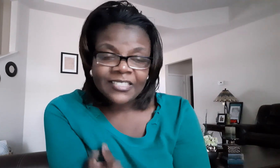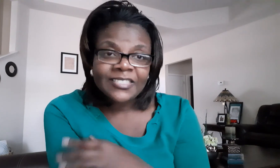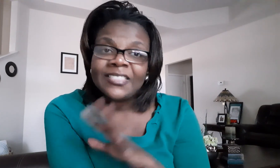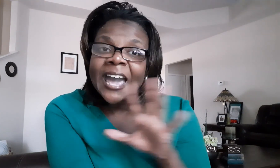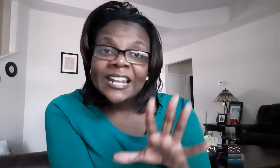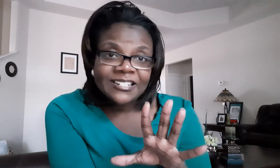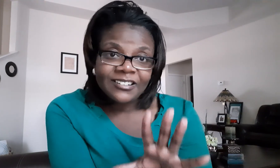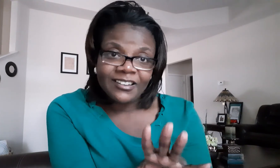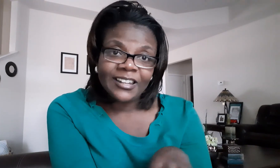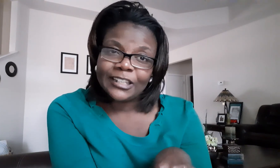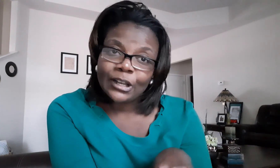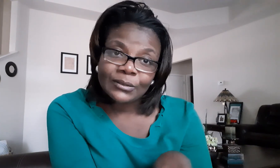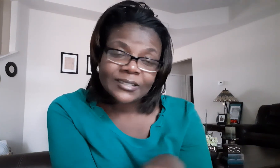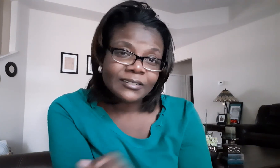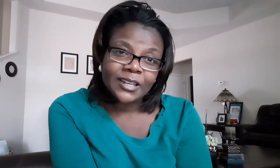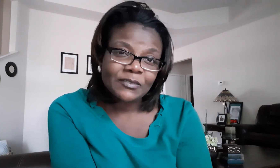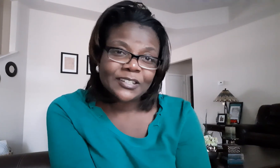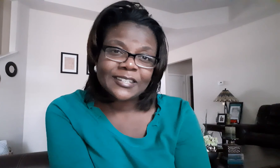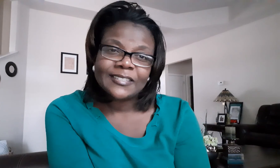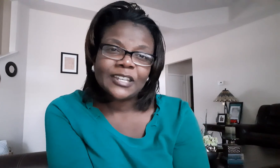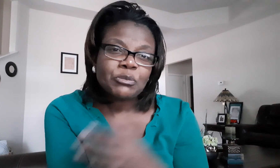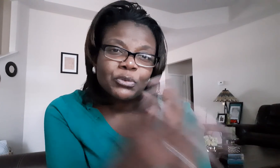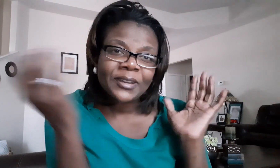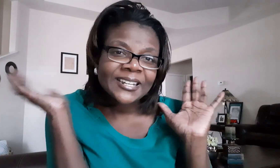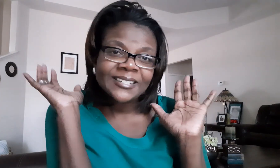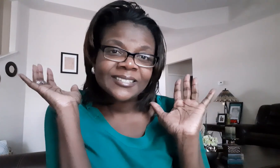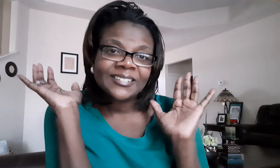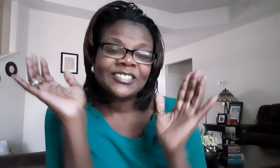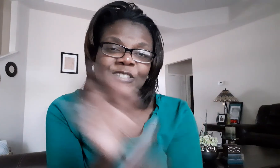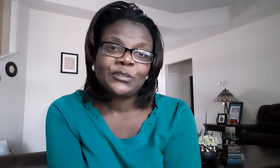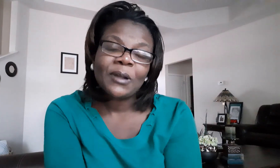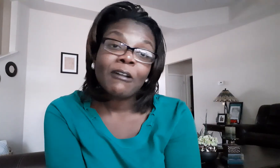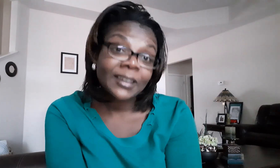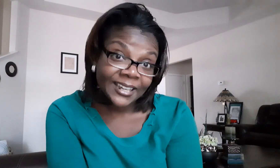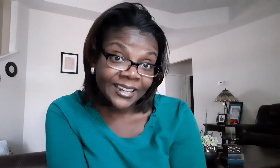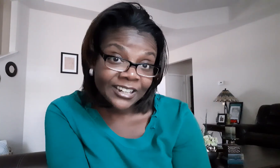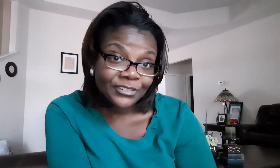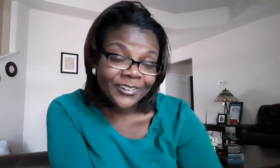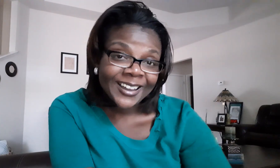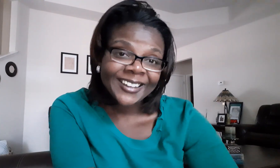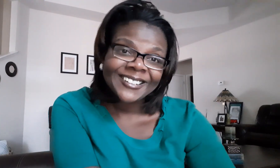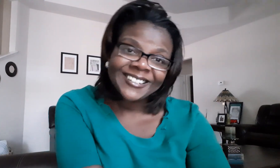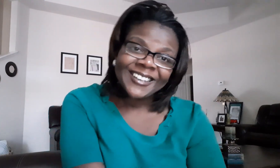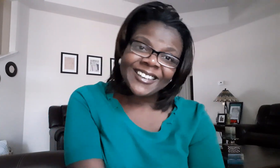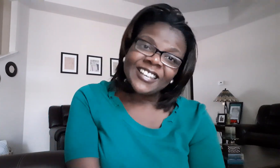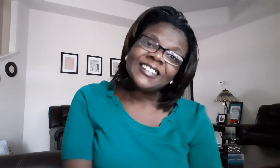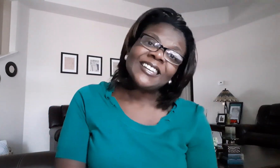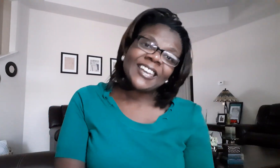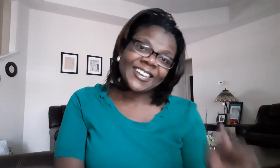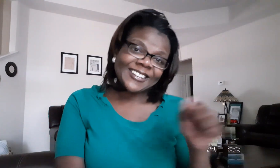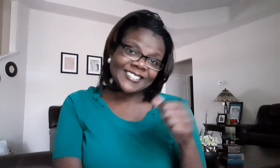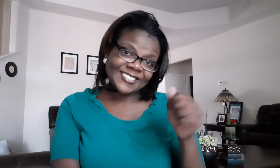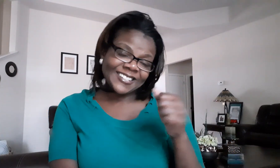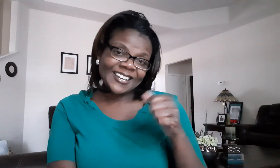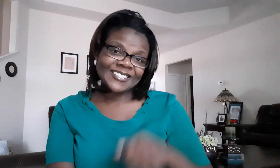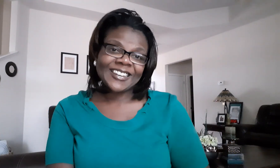that alone is enough to just sing praises to our king right yes yes yes